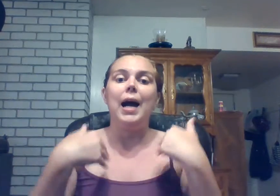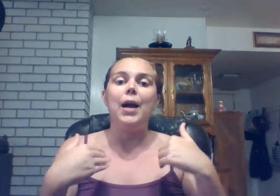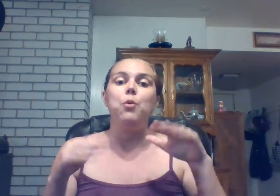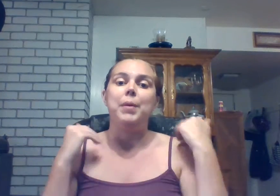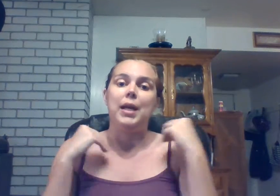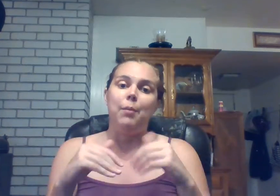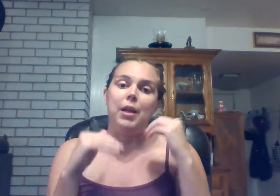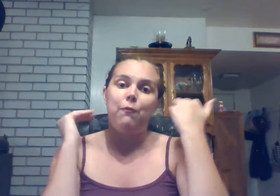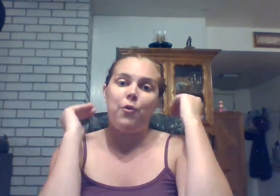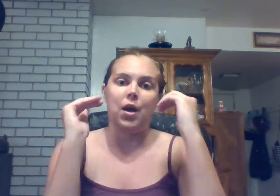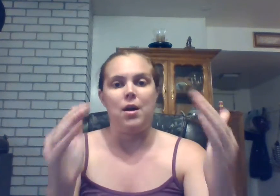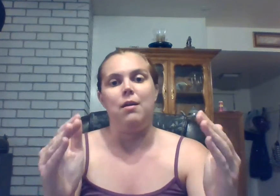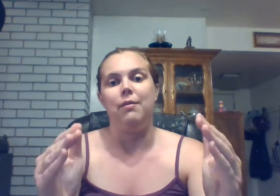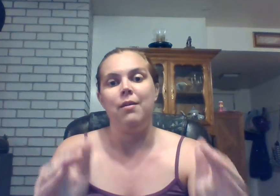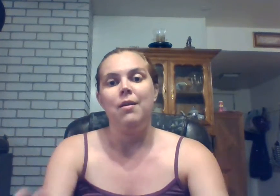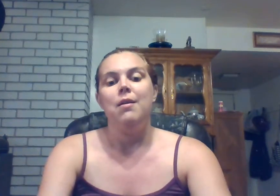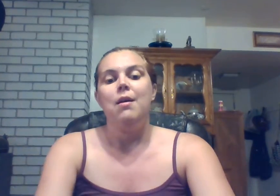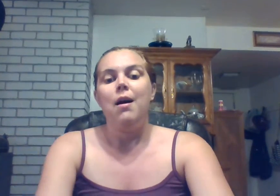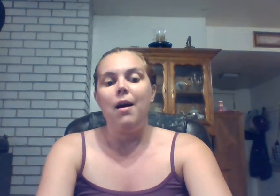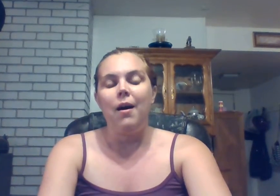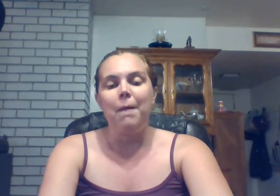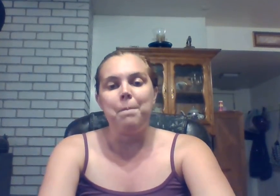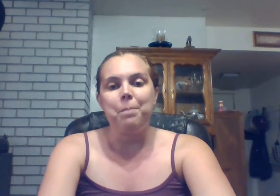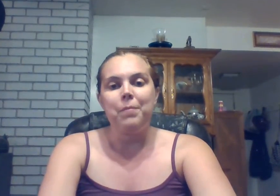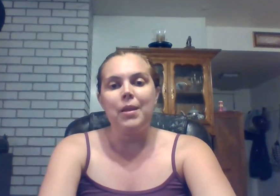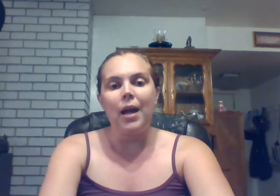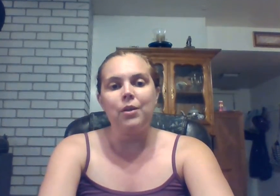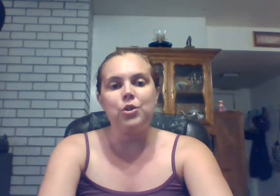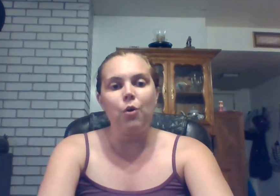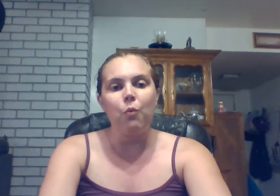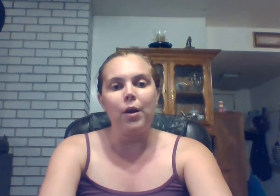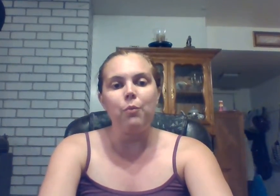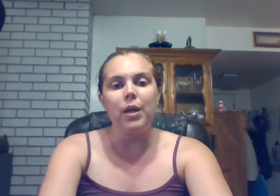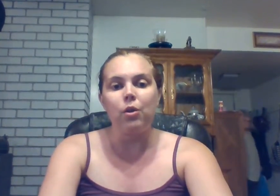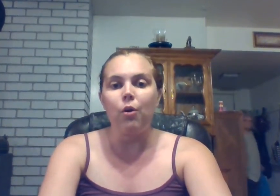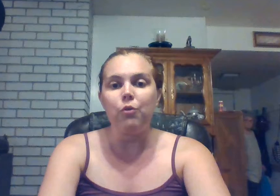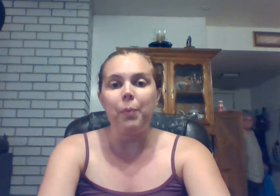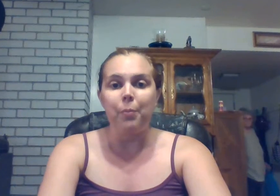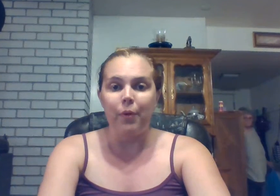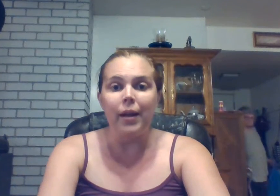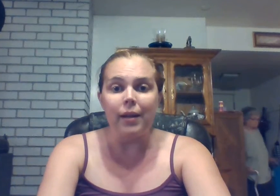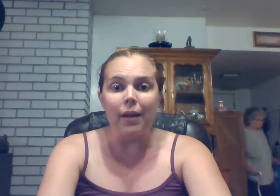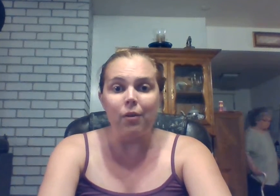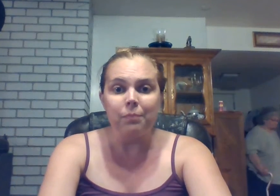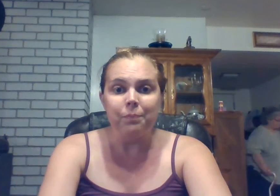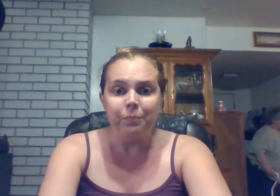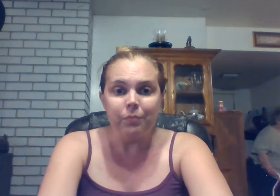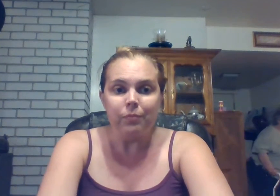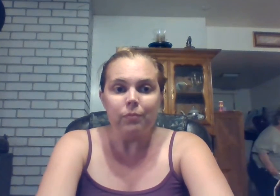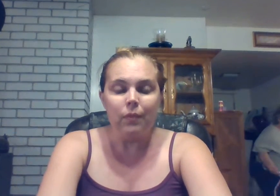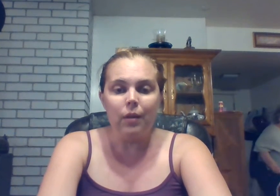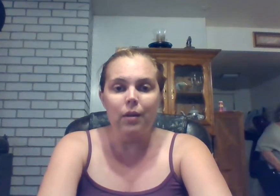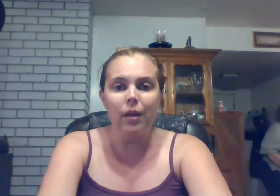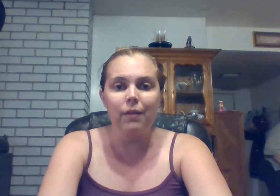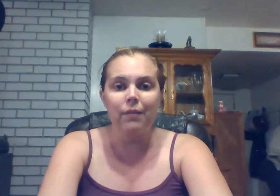i will be coming for the hugs um yeah so why don't we close by praying together because